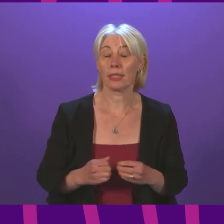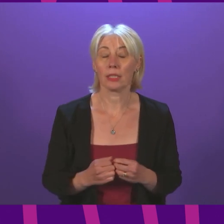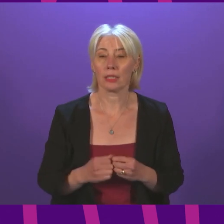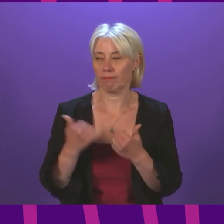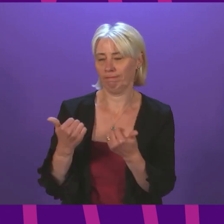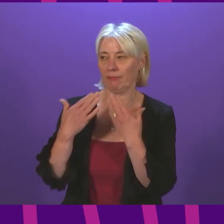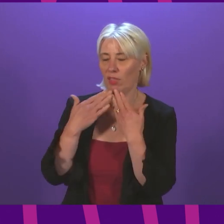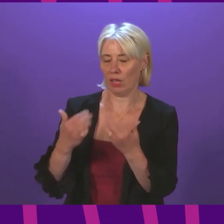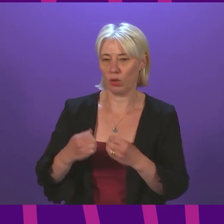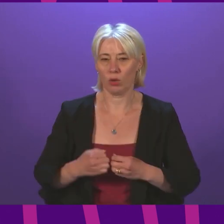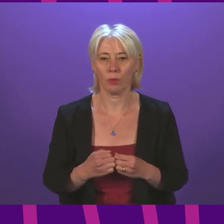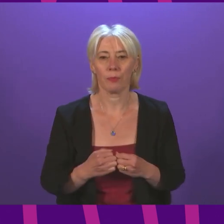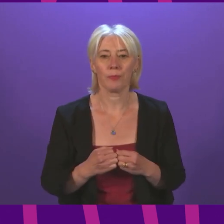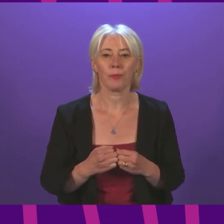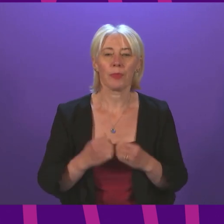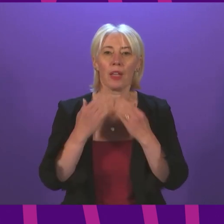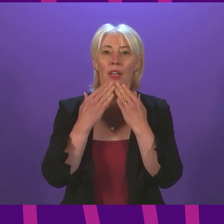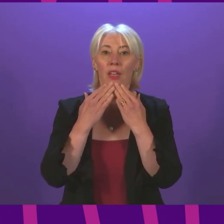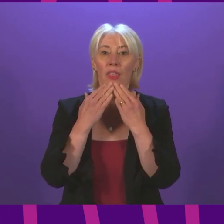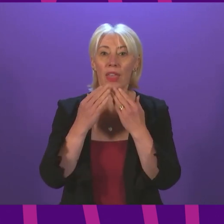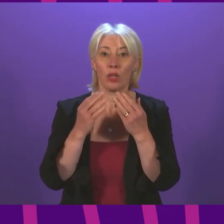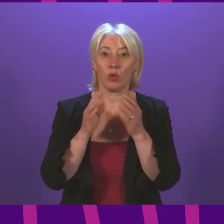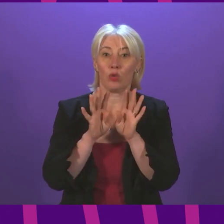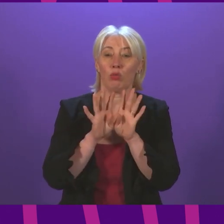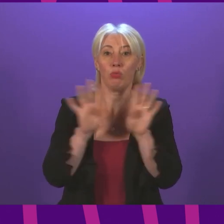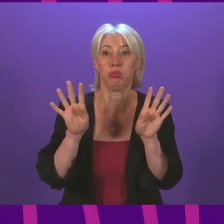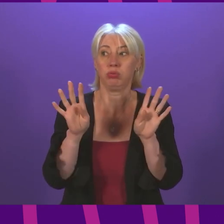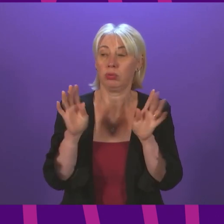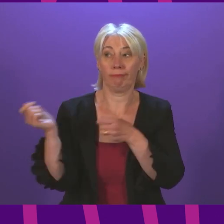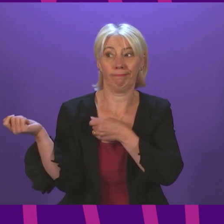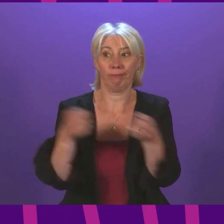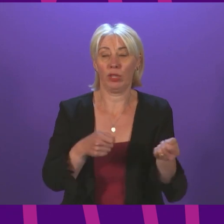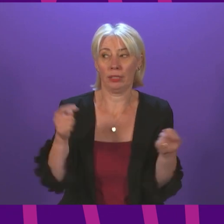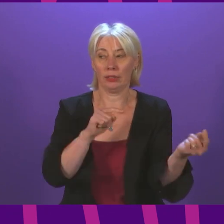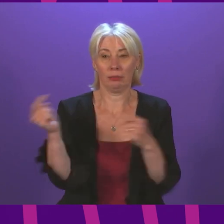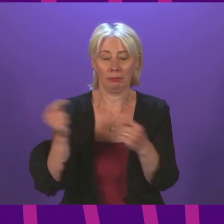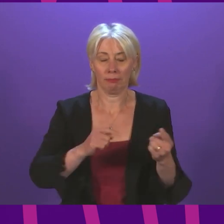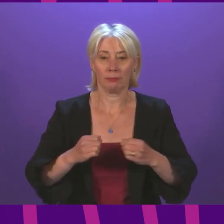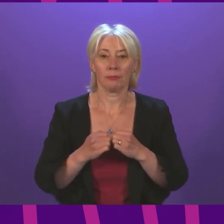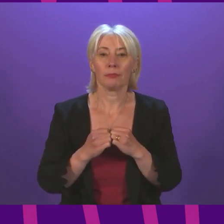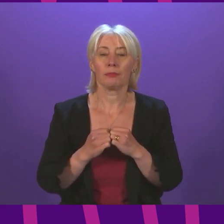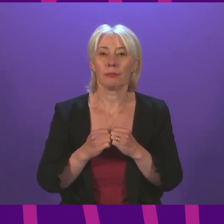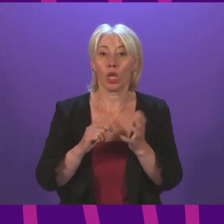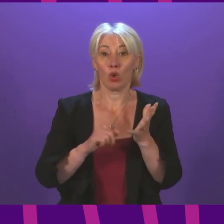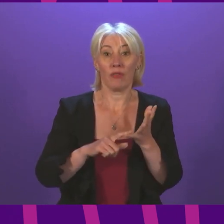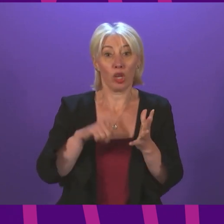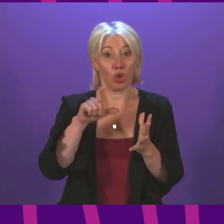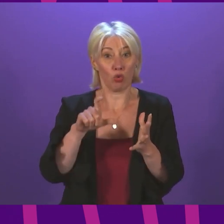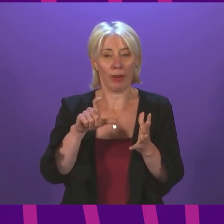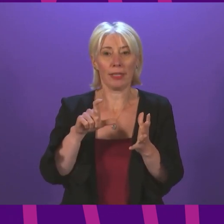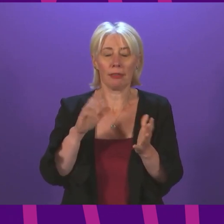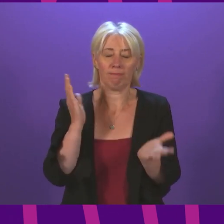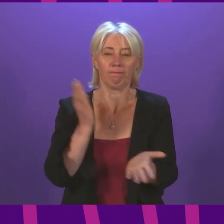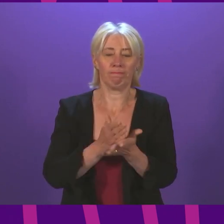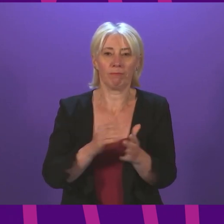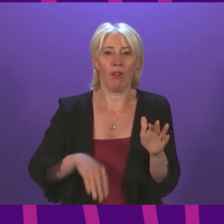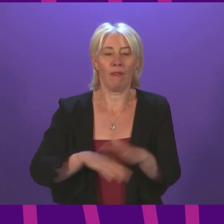Deputy Presiding Officer and thank you to the Cabinet Secretary for bringing this motion to the Chamber. On the subject of universal credit, I am fully in